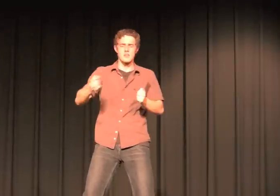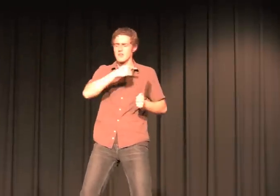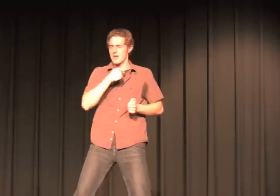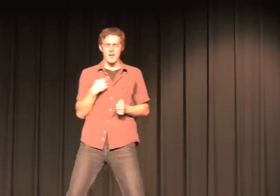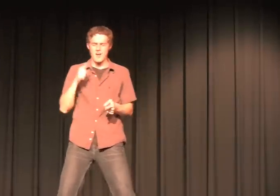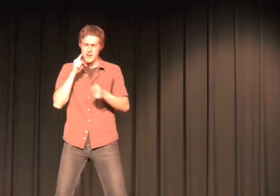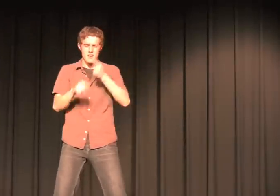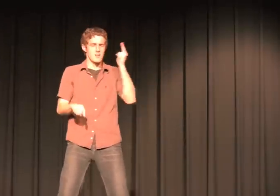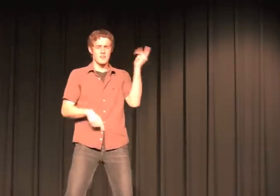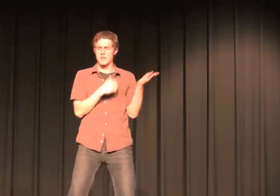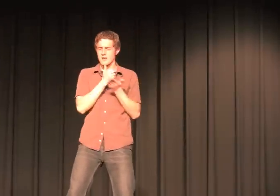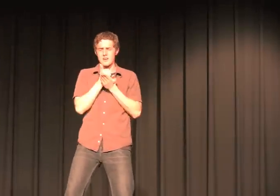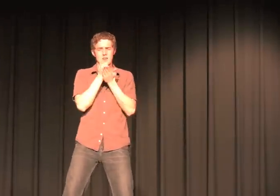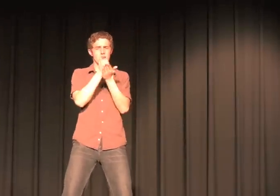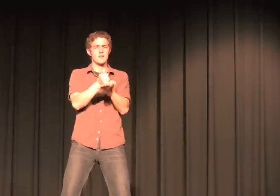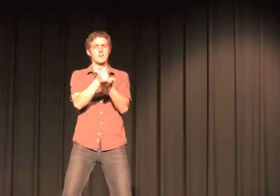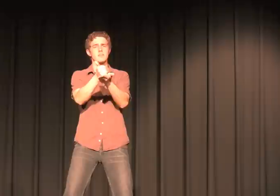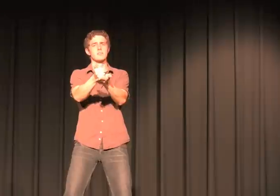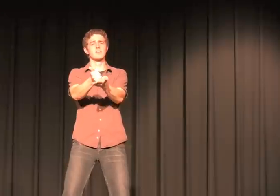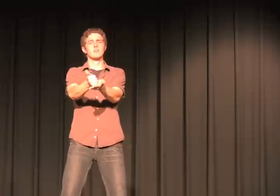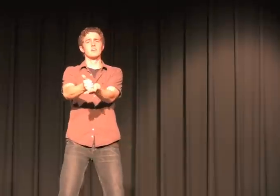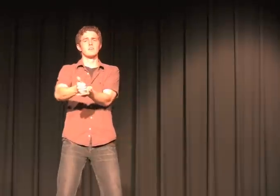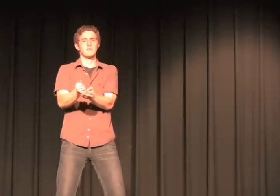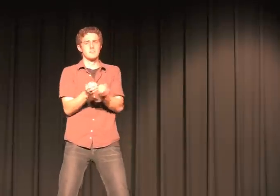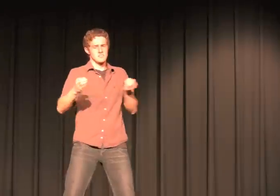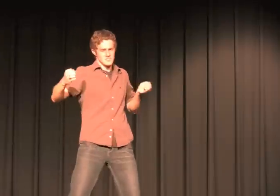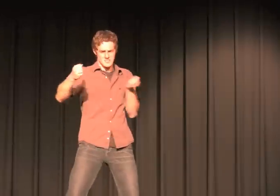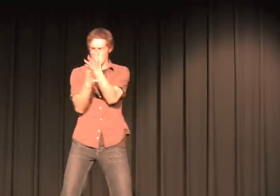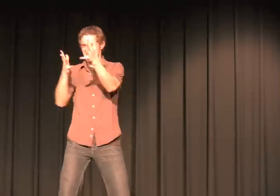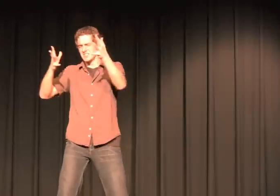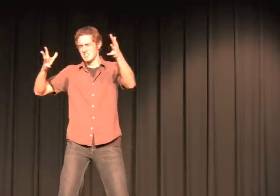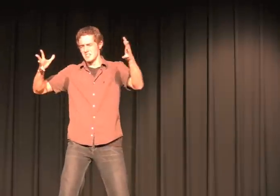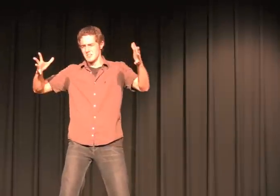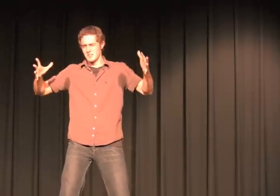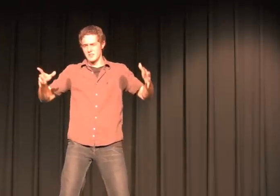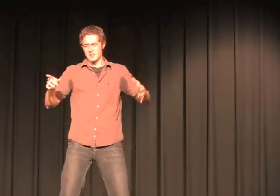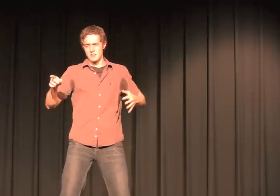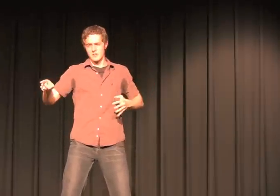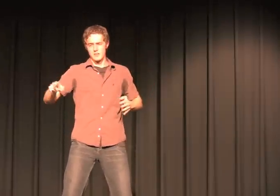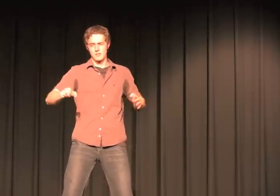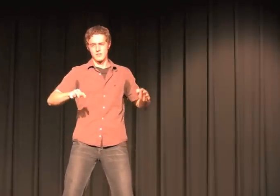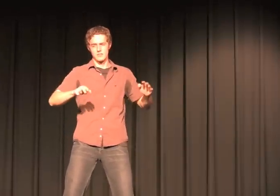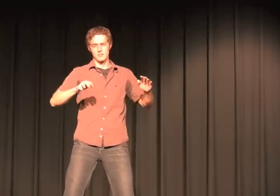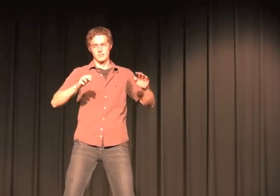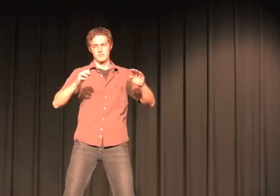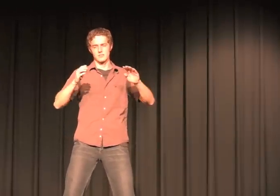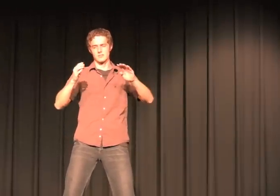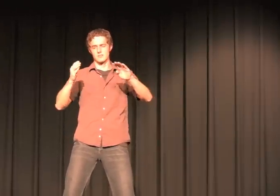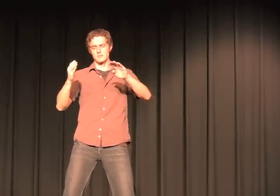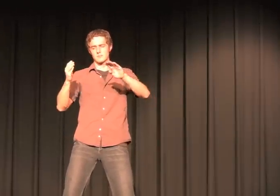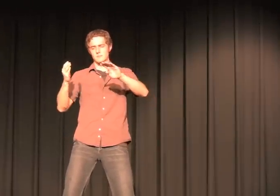In me so helpless Stashed against the rock she met her end